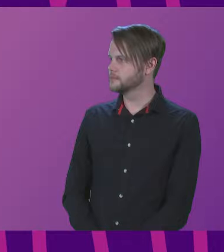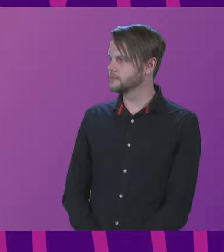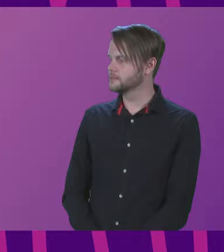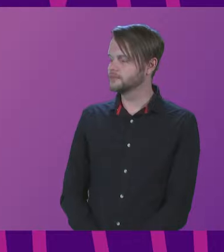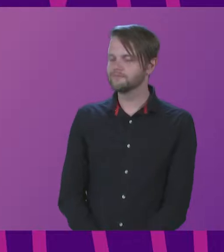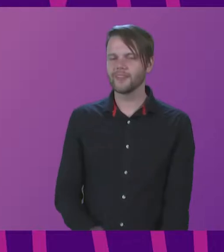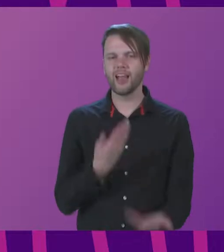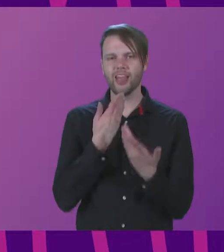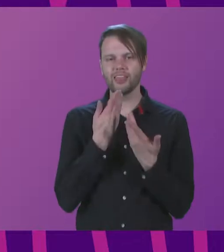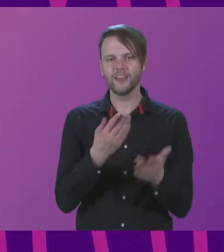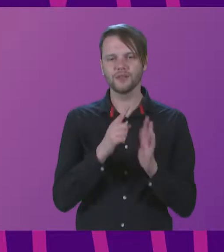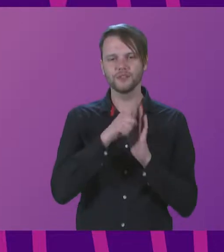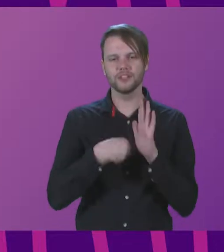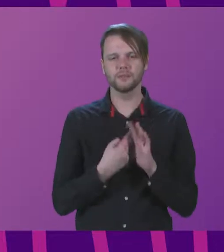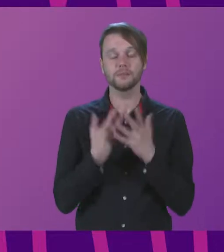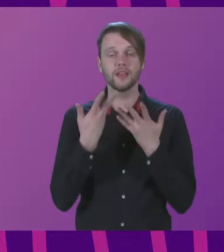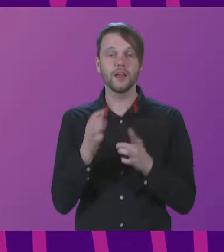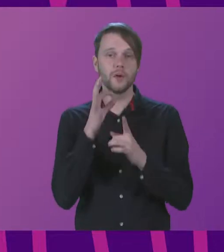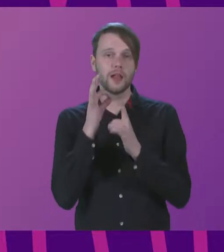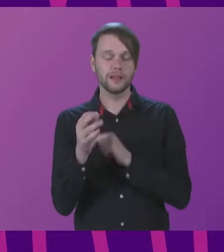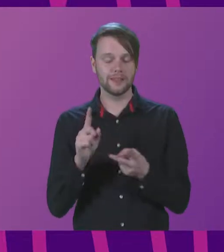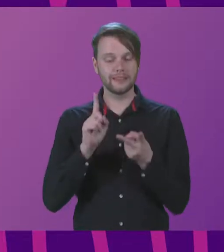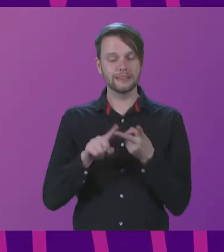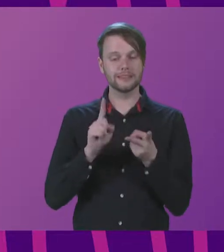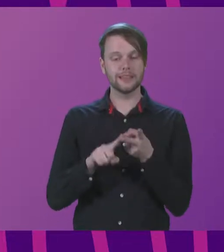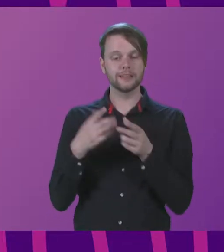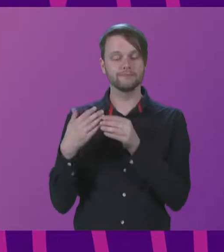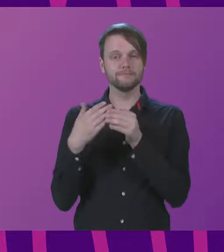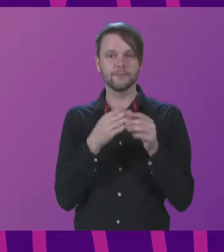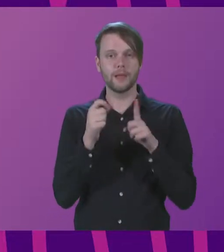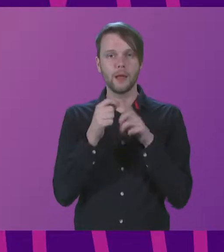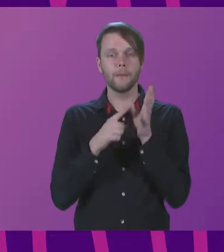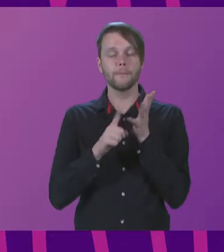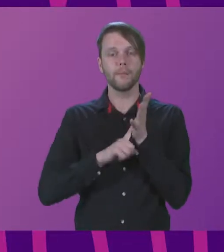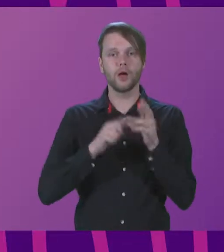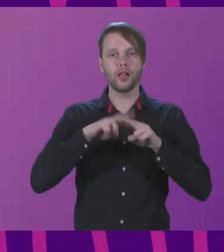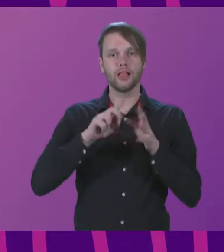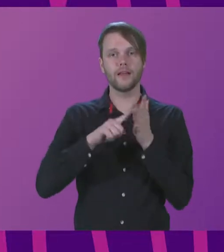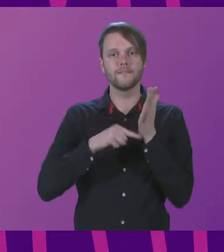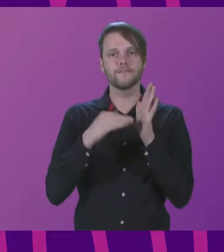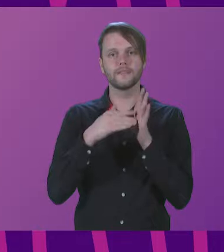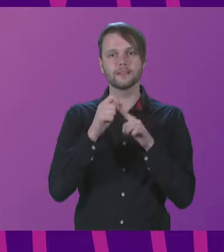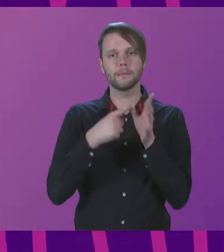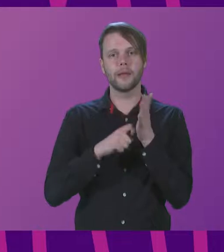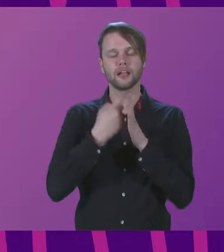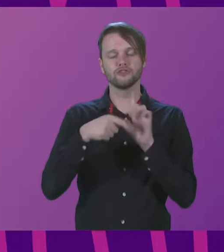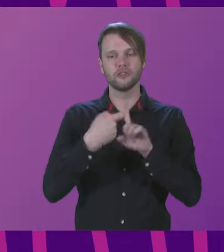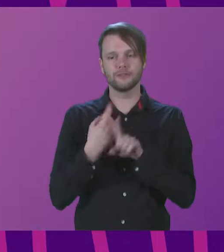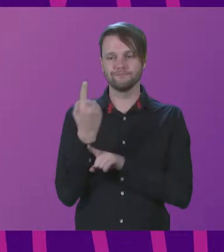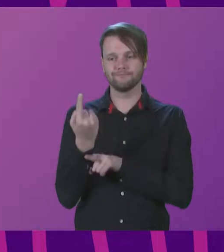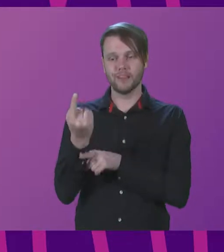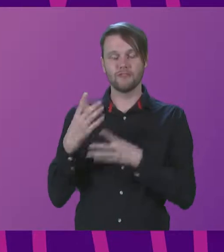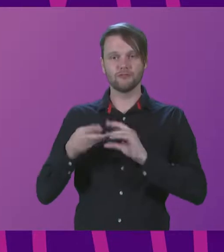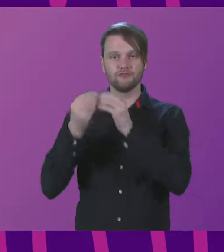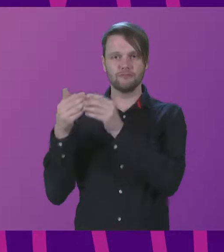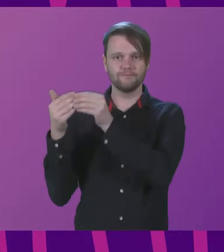Thank you, James. I would now like to invite the second lead rapporteur, Paul Fitzpatrick, Director of Creative Engagement, National Theatre of